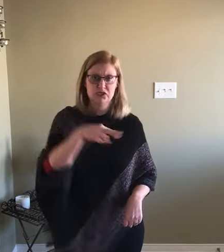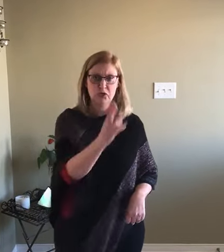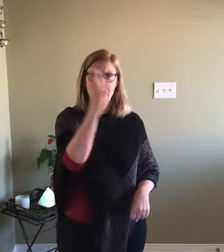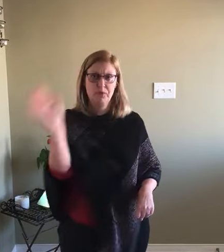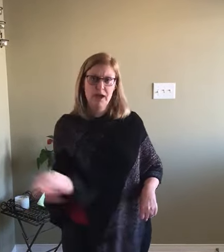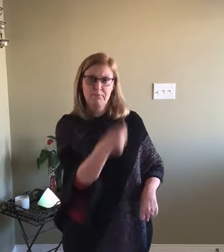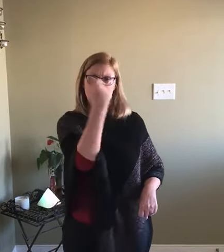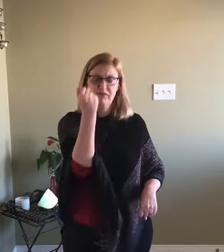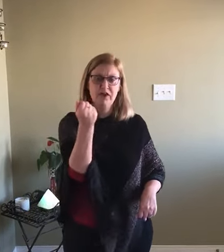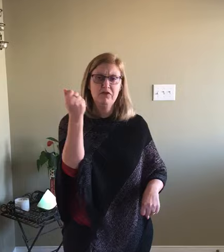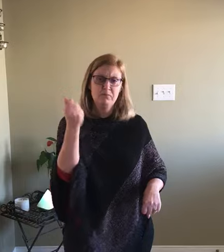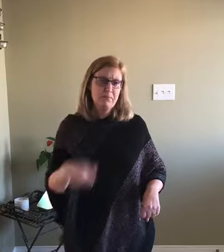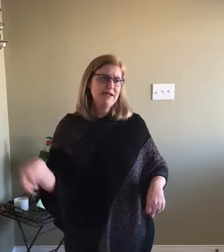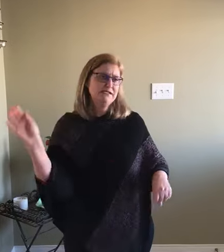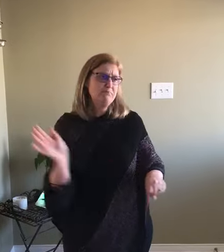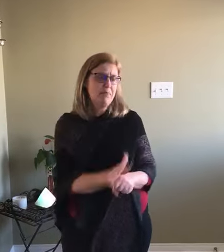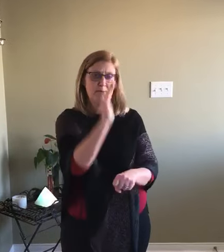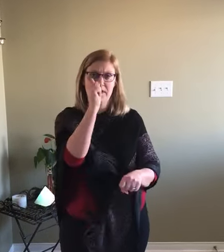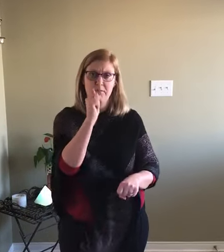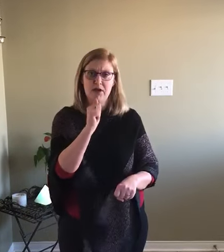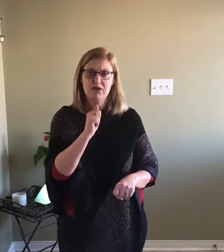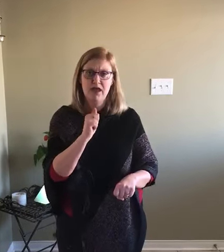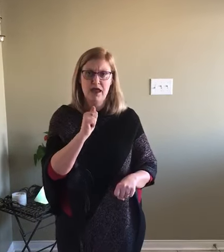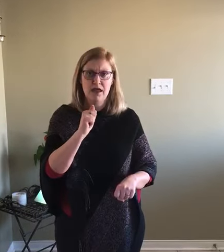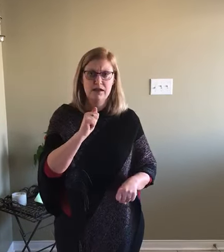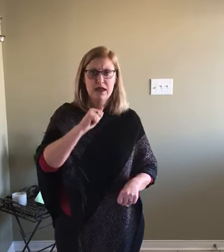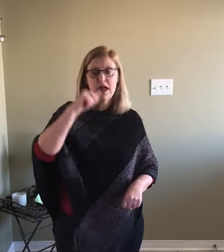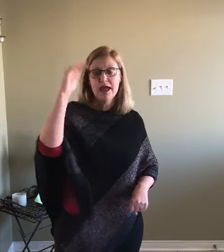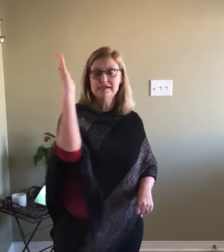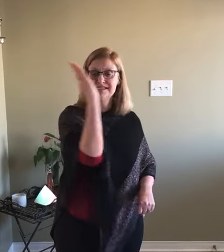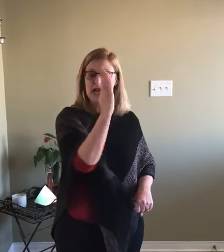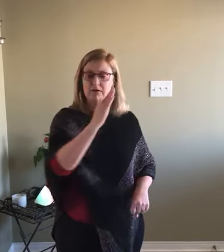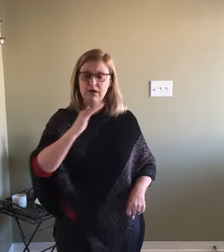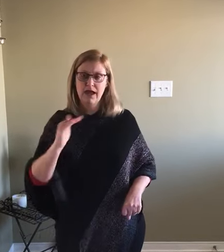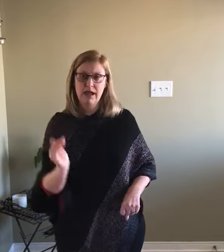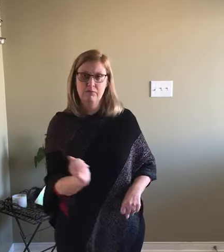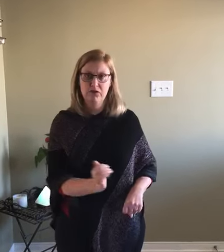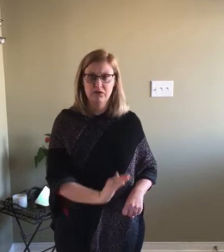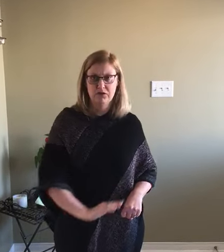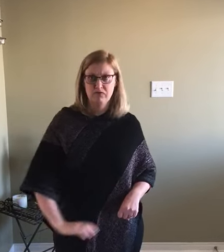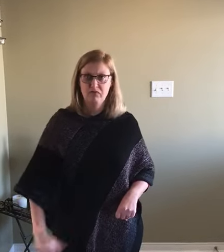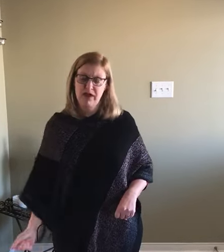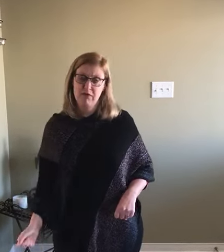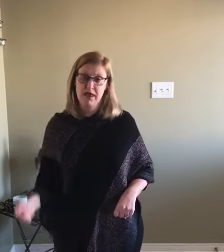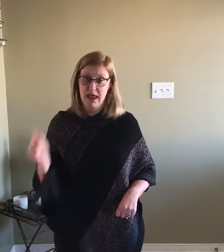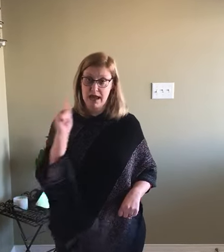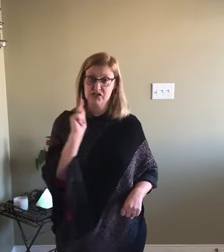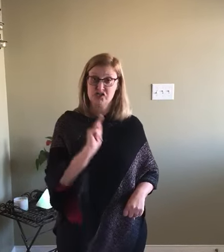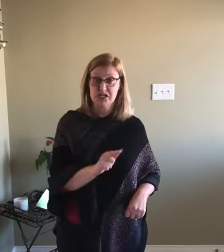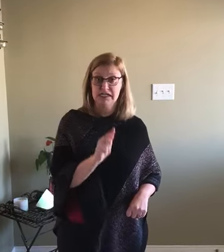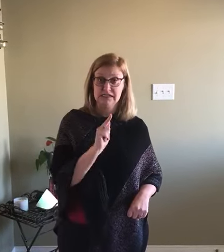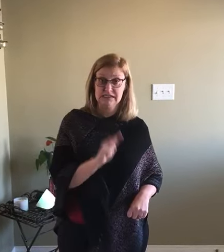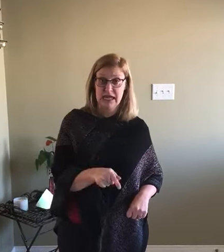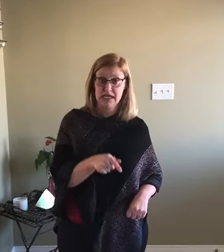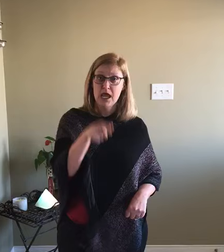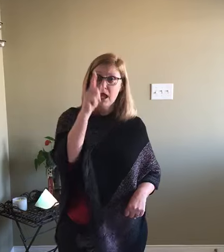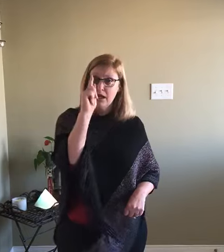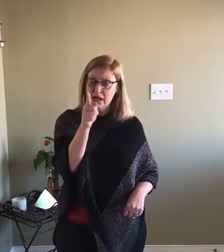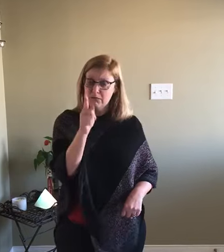scooping up the field mice and bopping them on the head. And down came the good fairy fairy and she said, Little